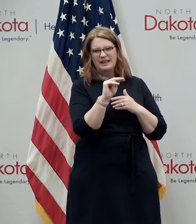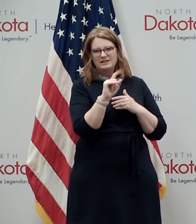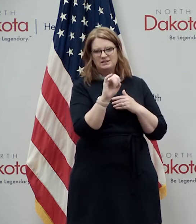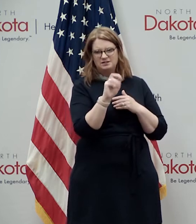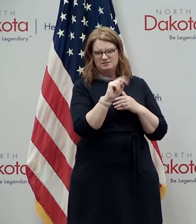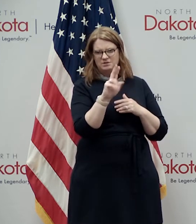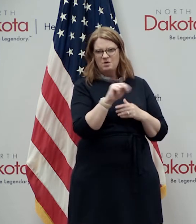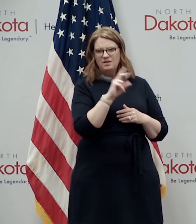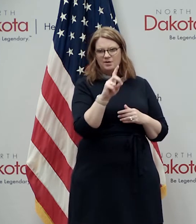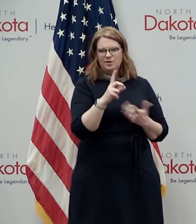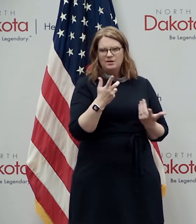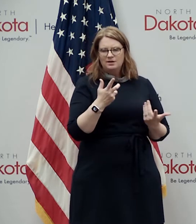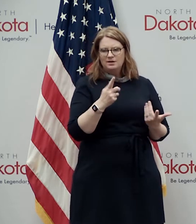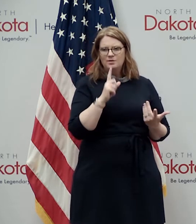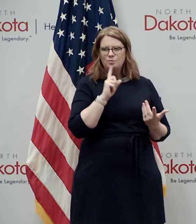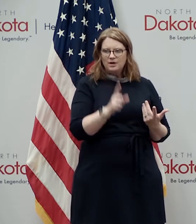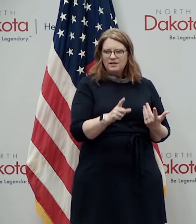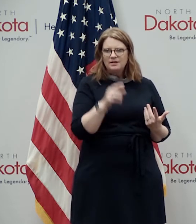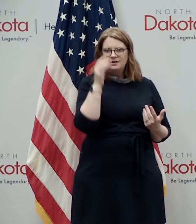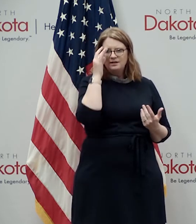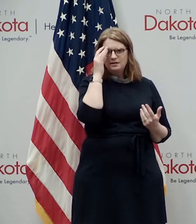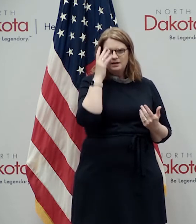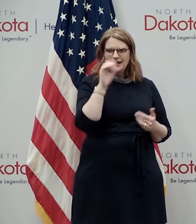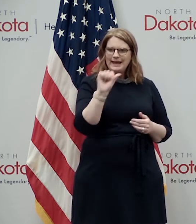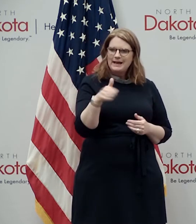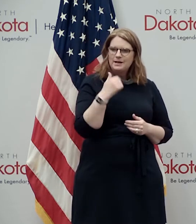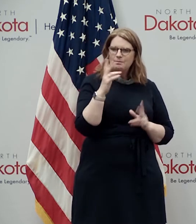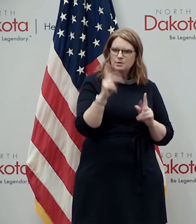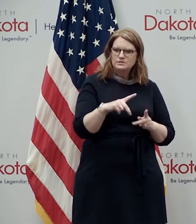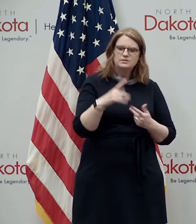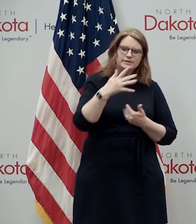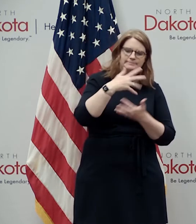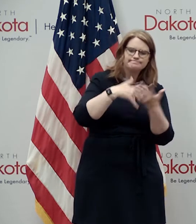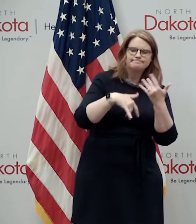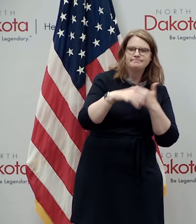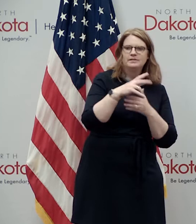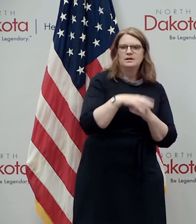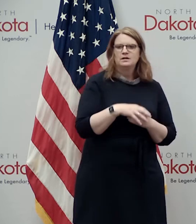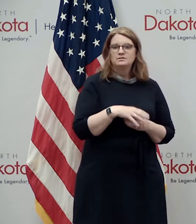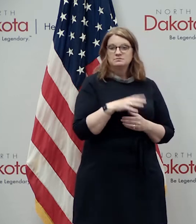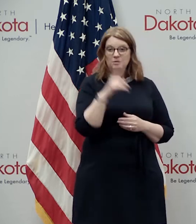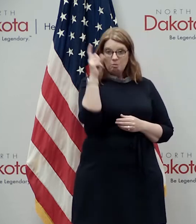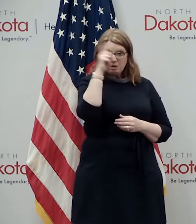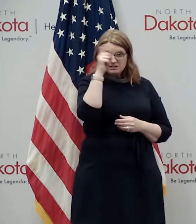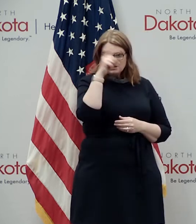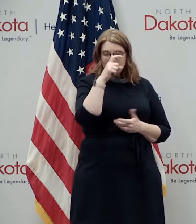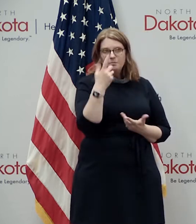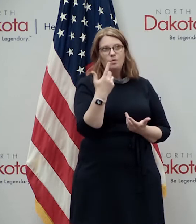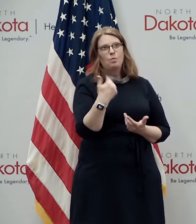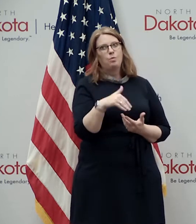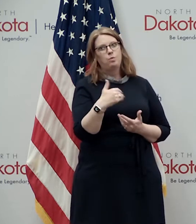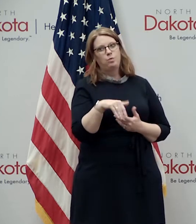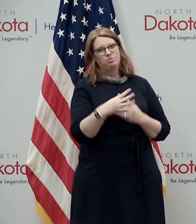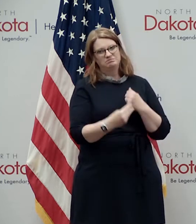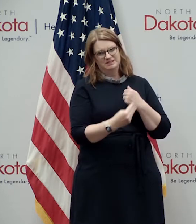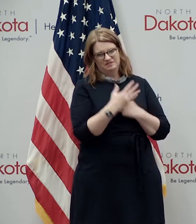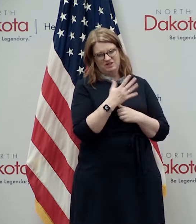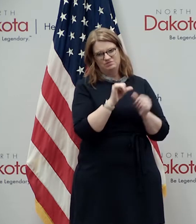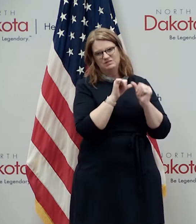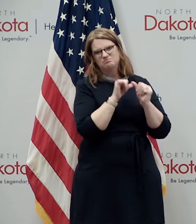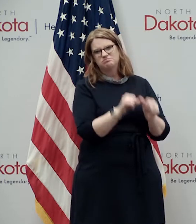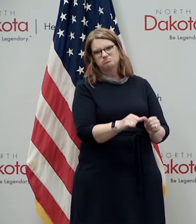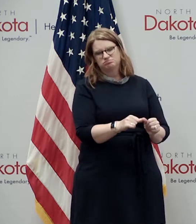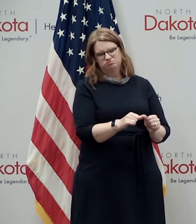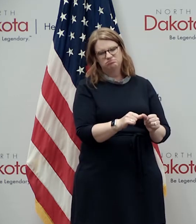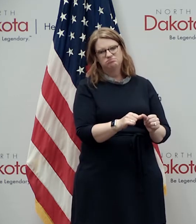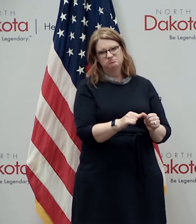every all of us who had a chance to to spend time with her her wisdom will continue to guide us and her legacy will live on on